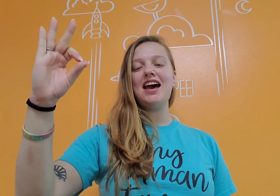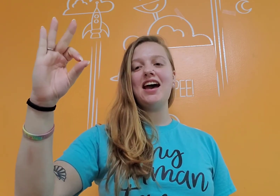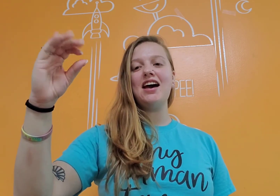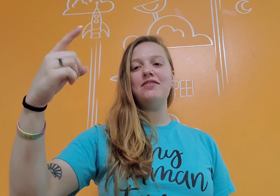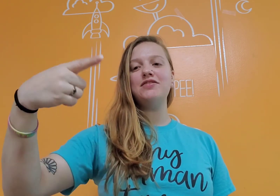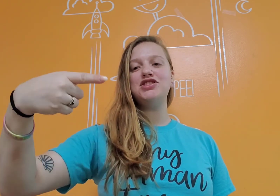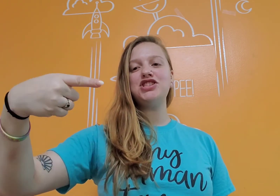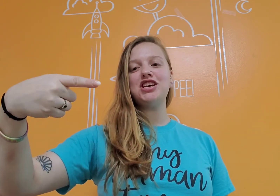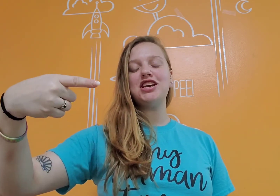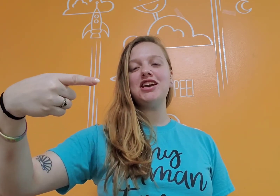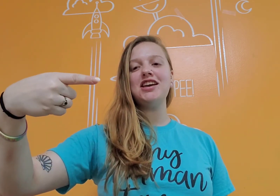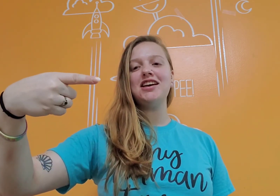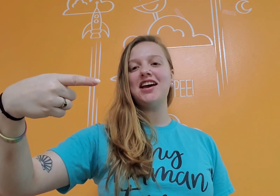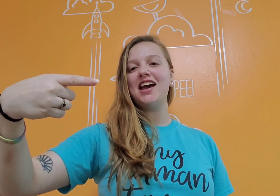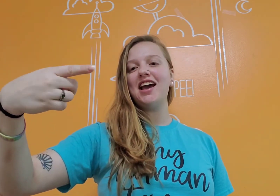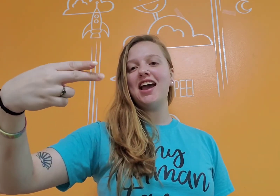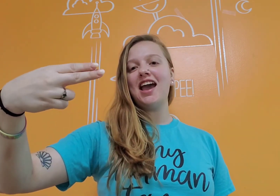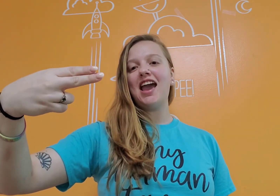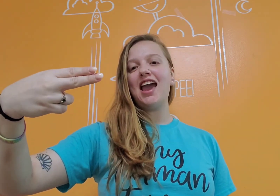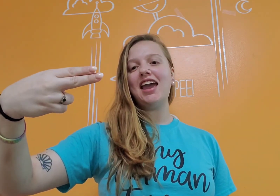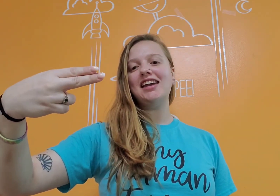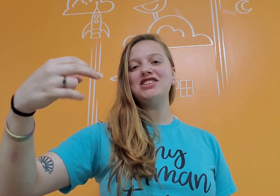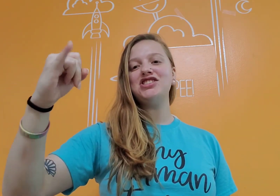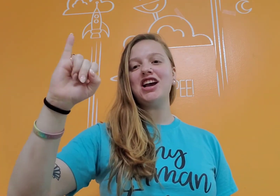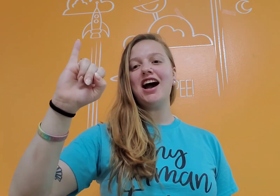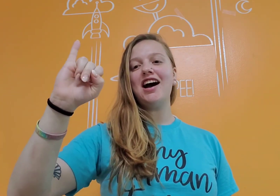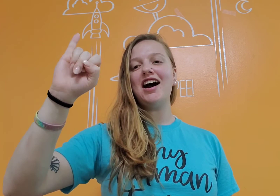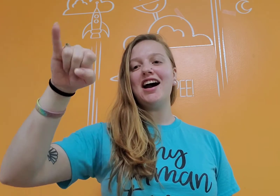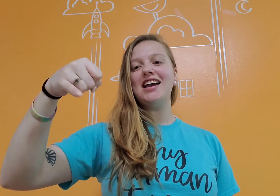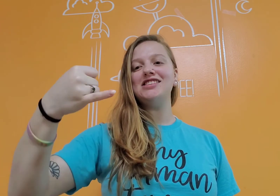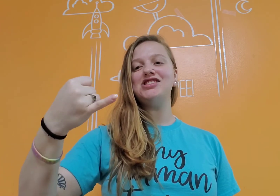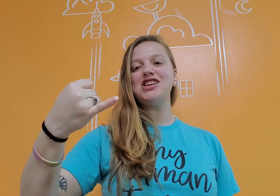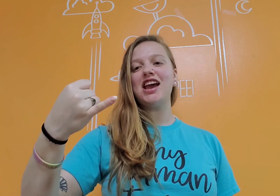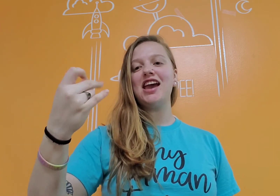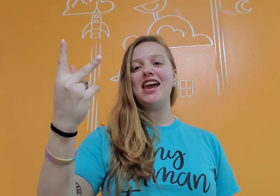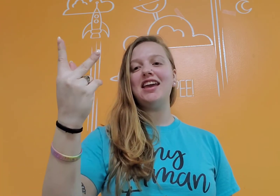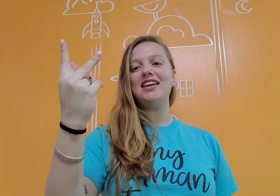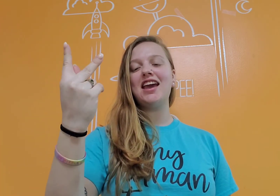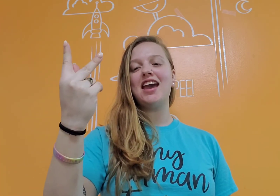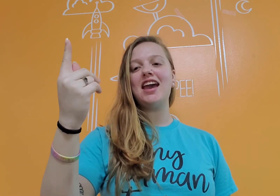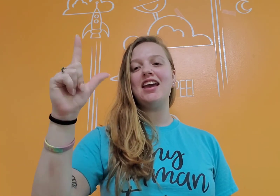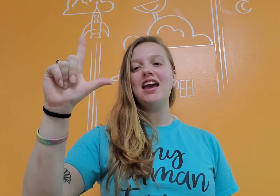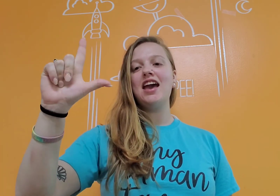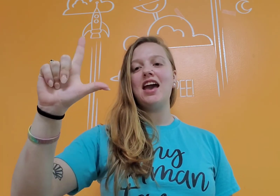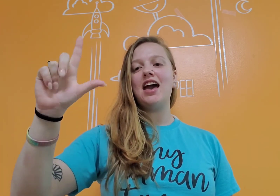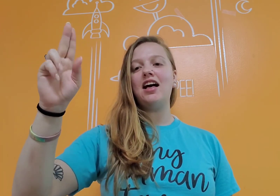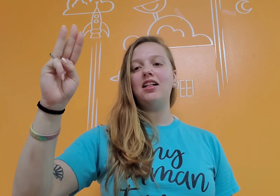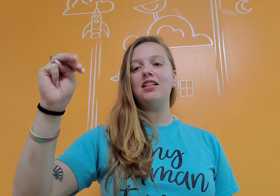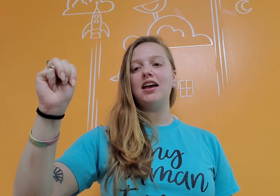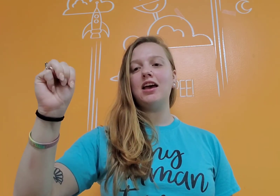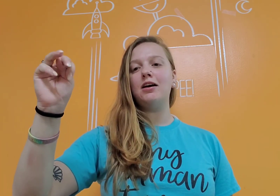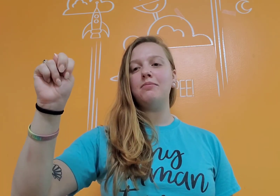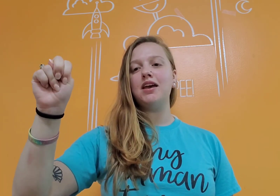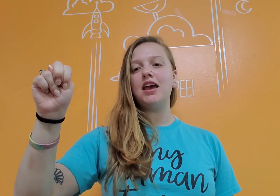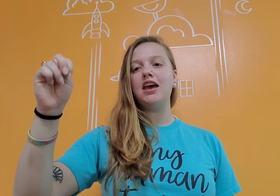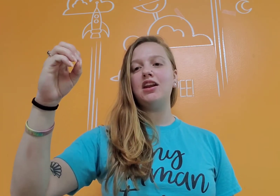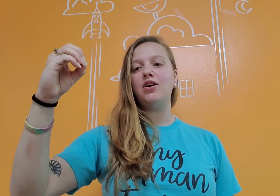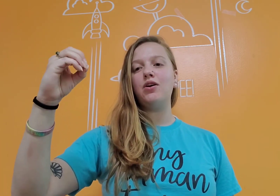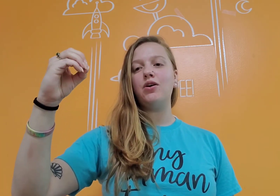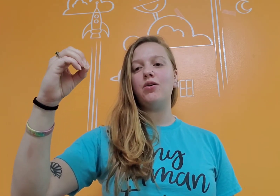F, G, H, I, J, K, L, M, N, O,